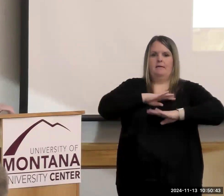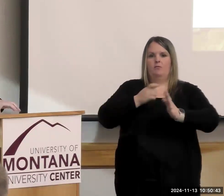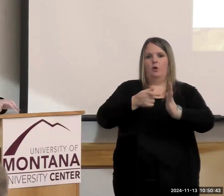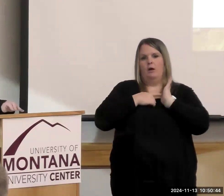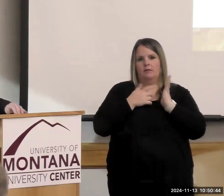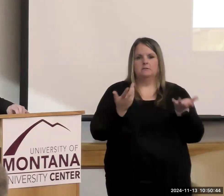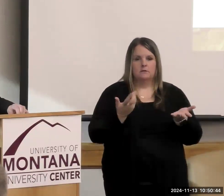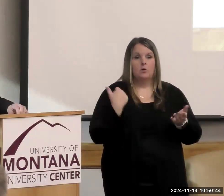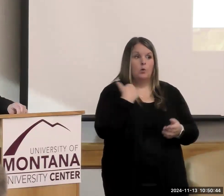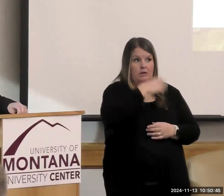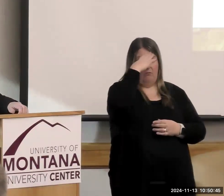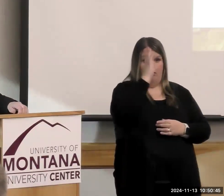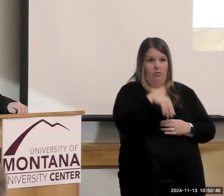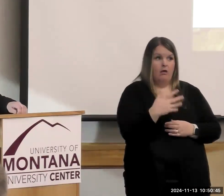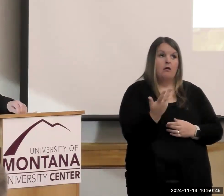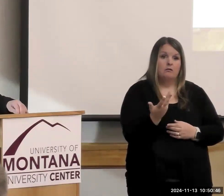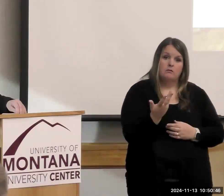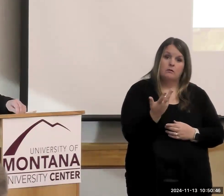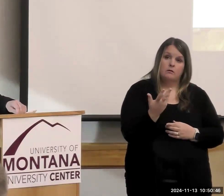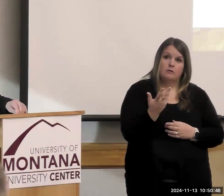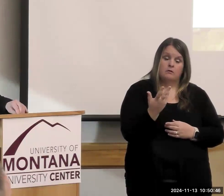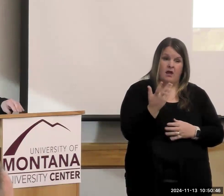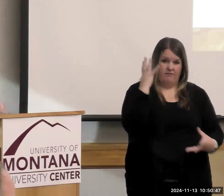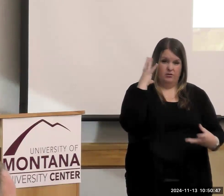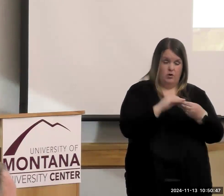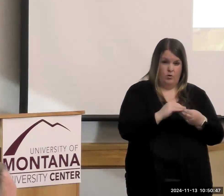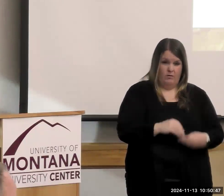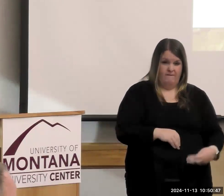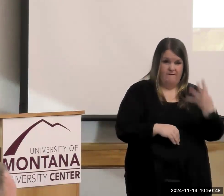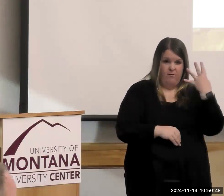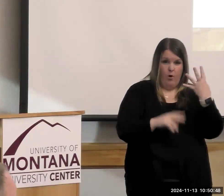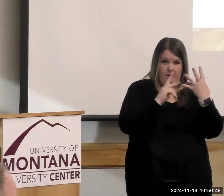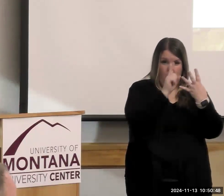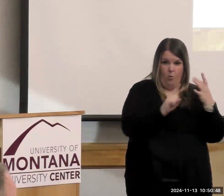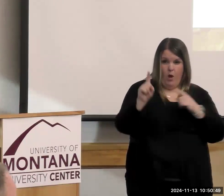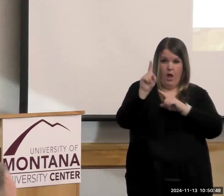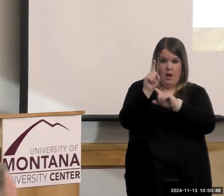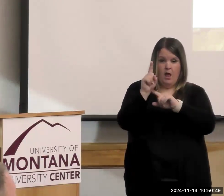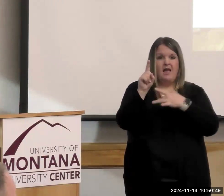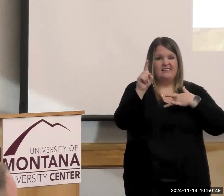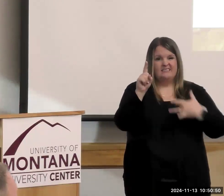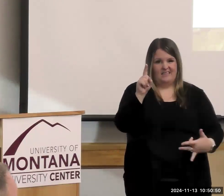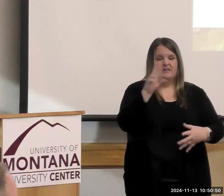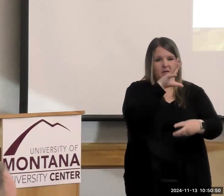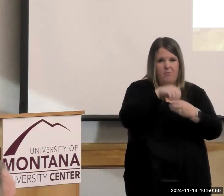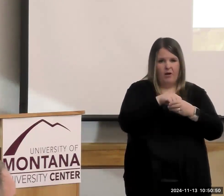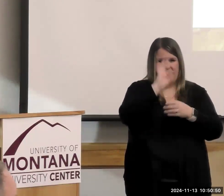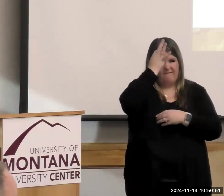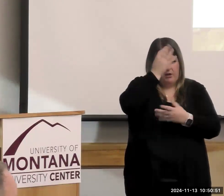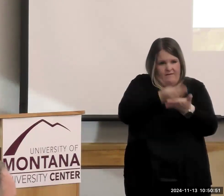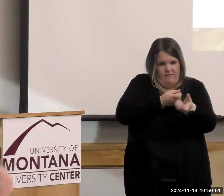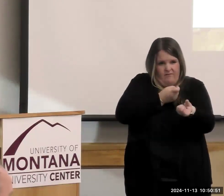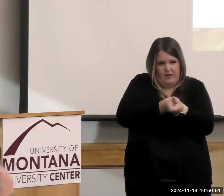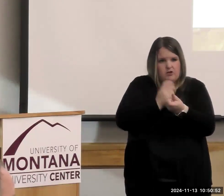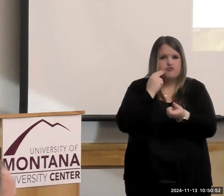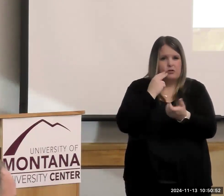data that about one in four Americans participates in a federally funded nutrition program every day.